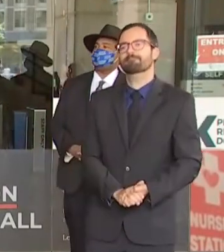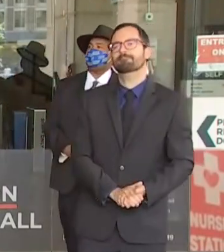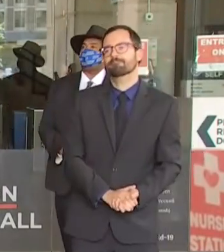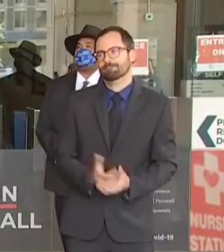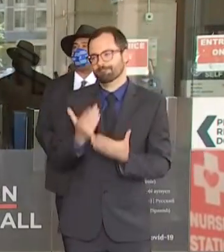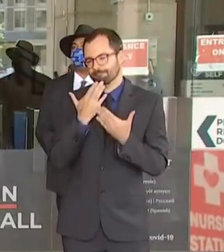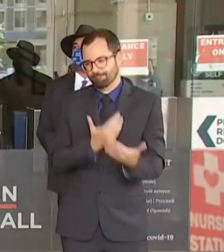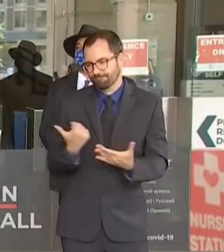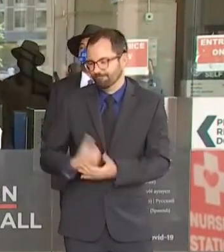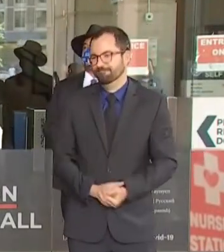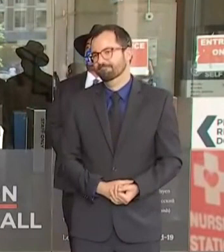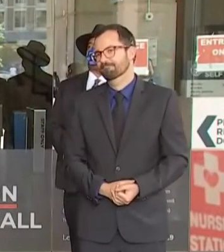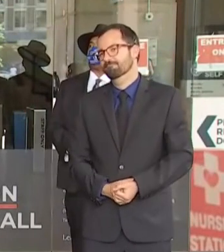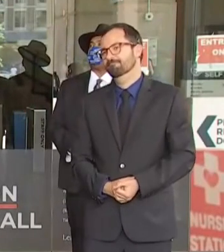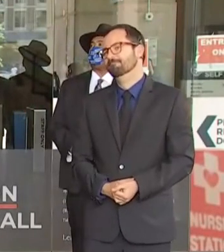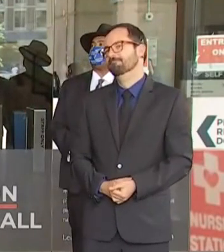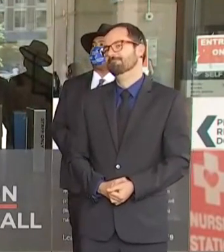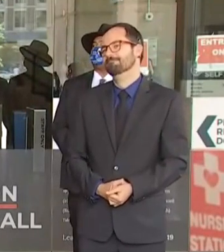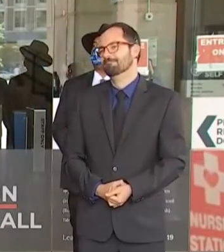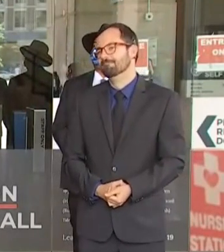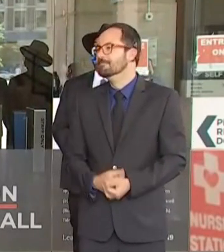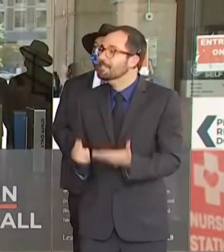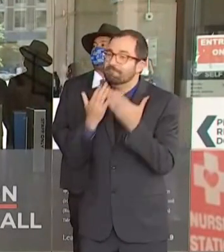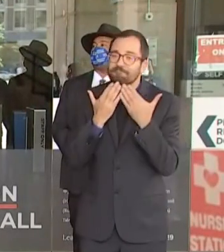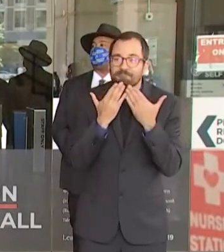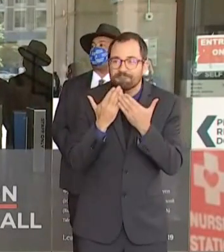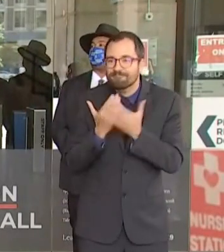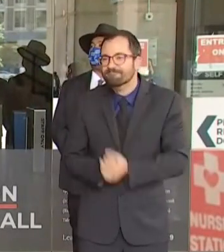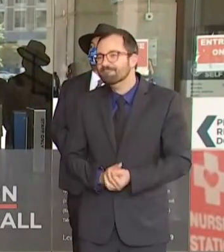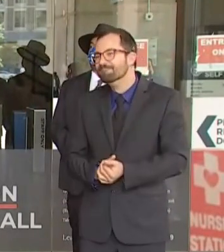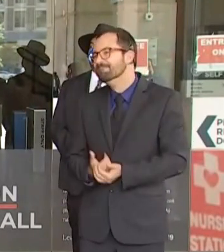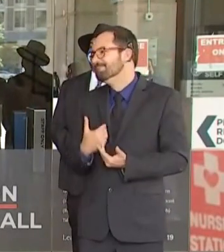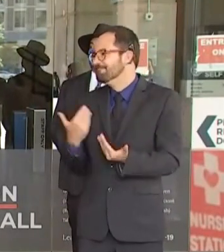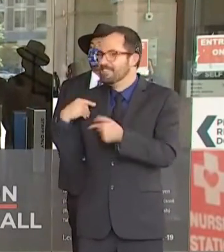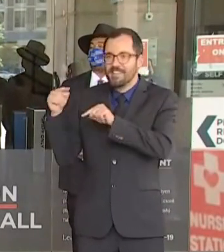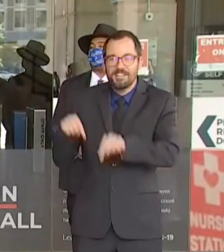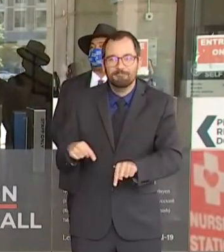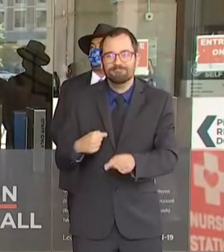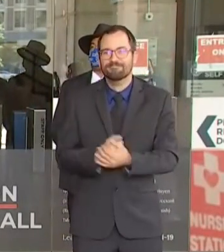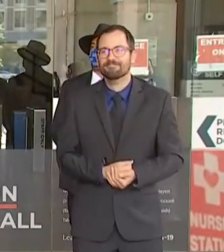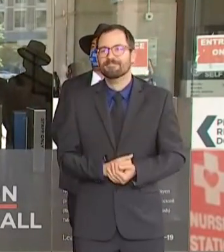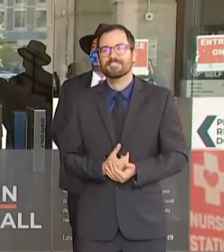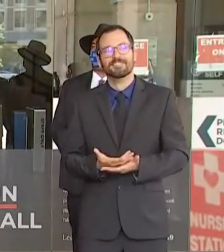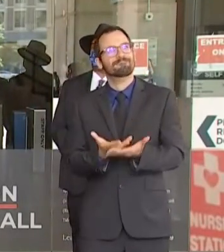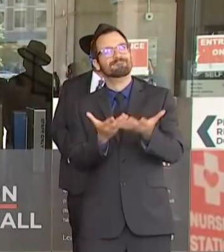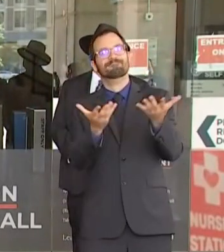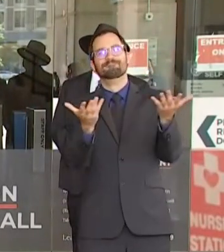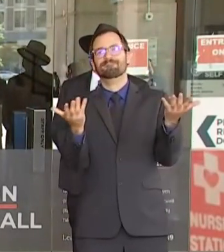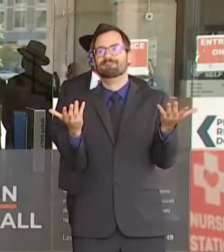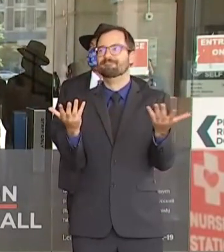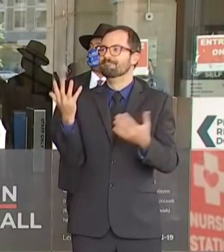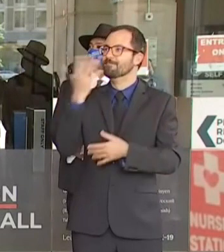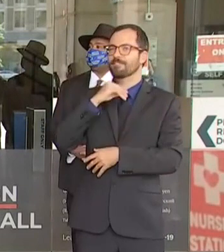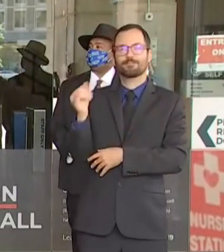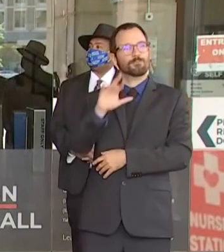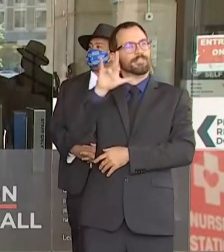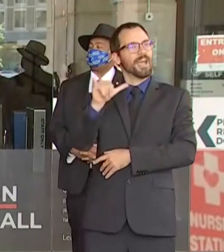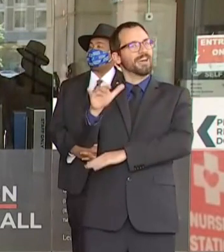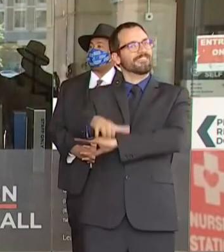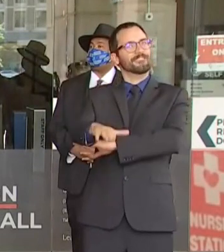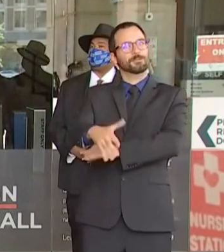Thank you Mayor Walsh. Honored to be here on this beautiful July afternoon. Virtually since its launch